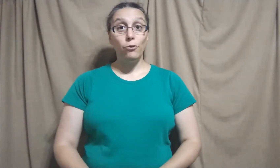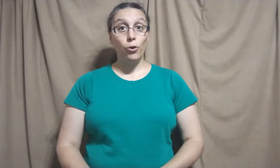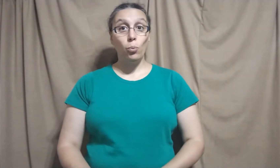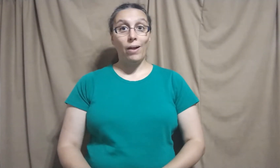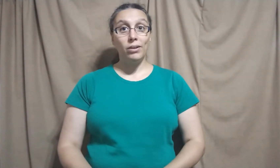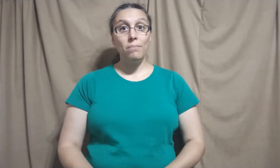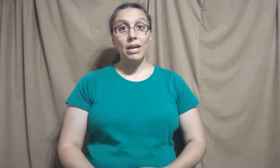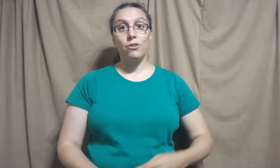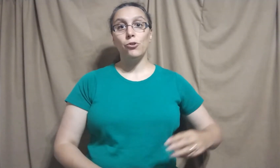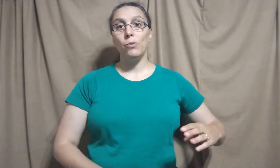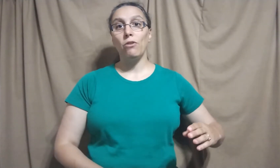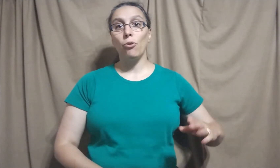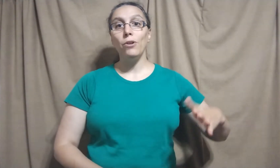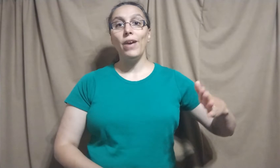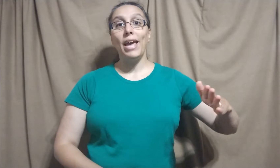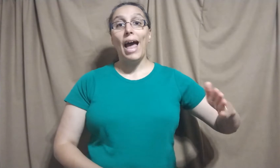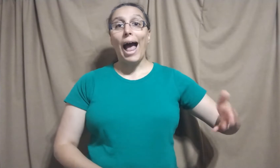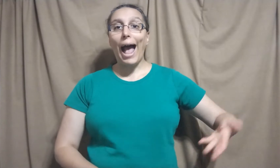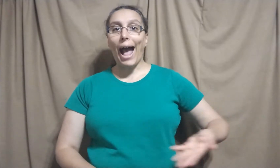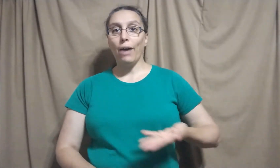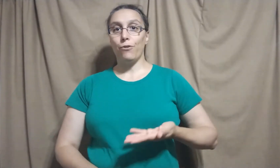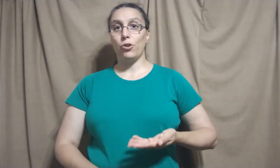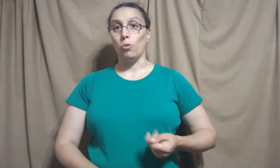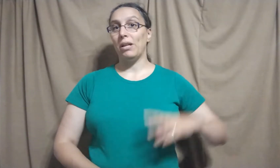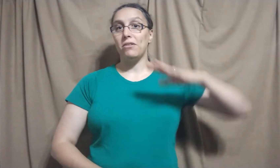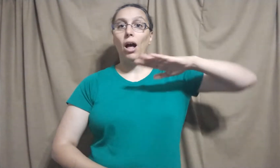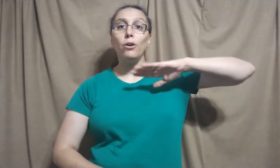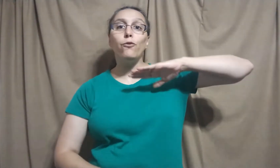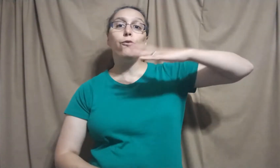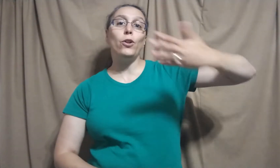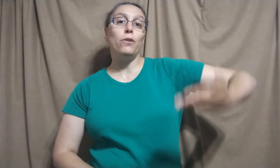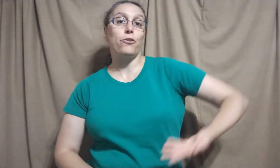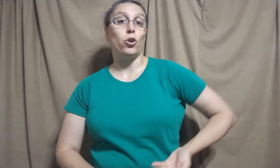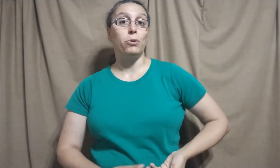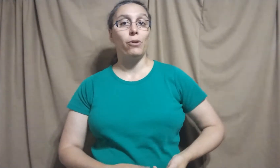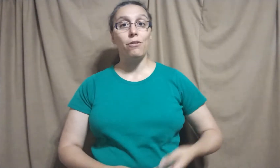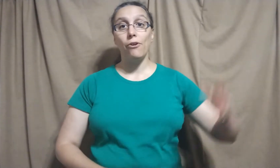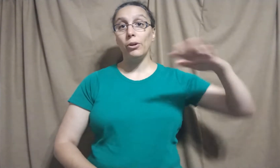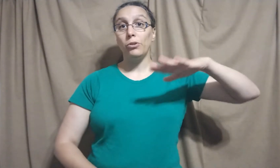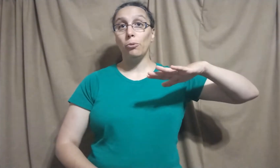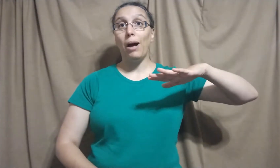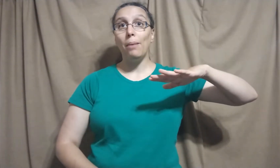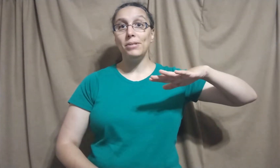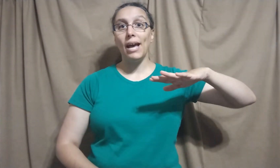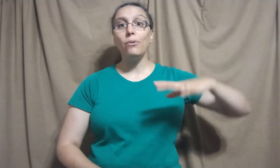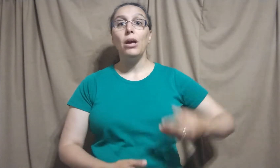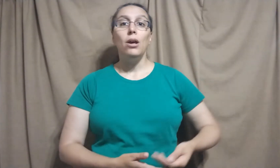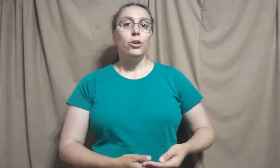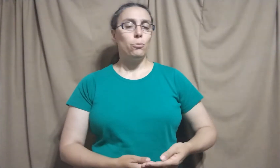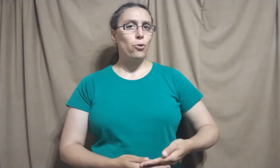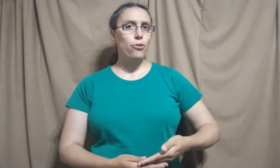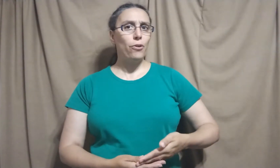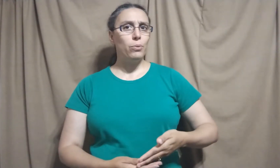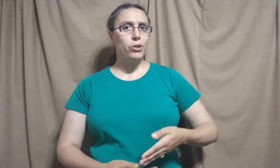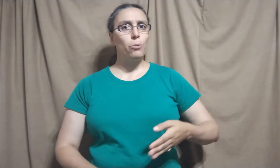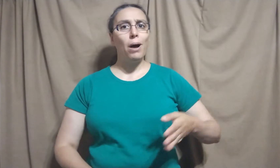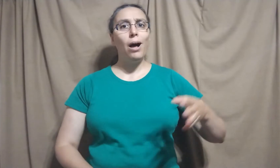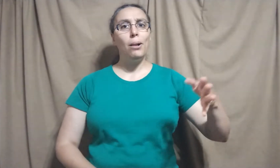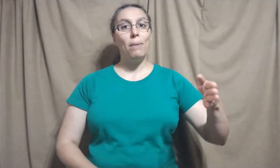for welcome is you're doing sort of a half scoop. It's not a full scoop. You're not starting with your palm down. You're more starting with your palm